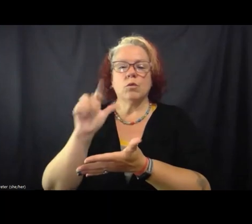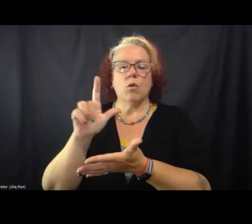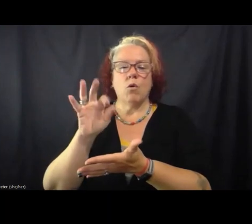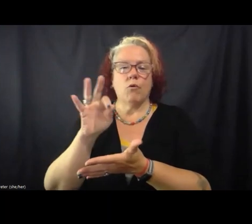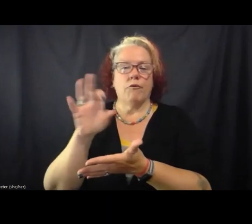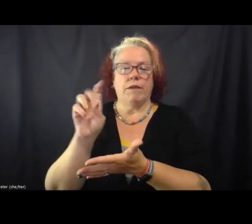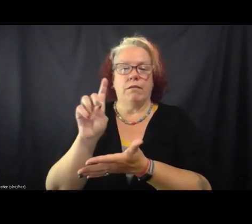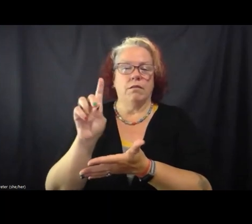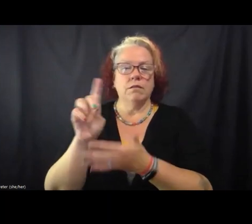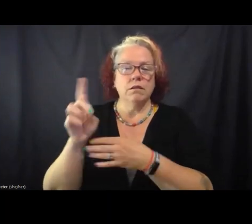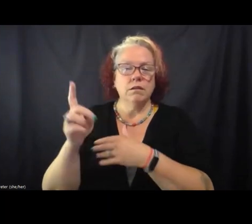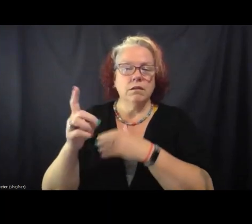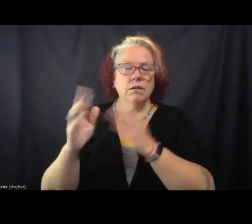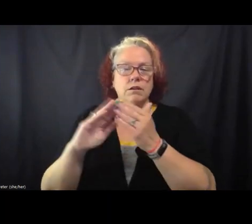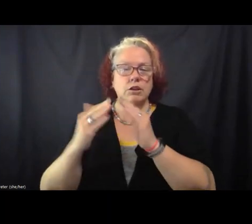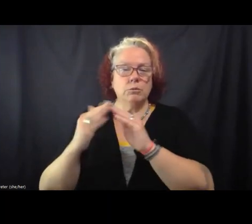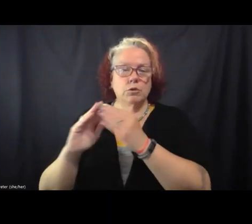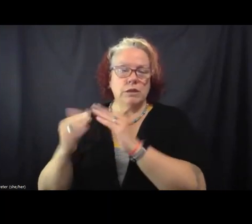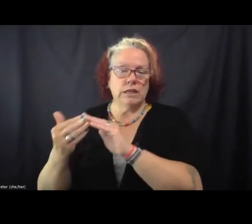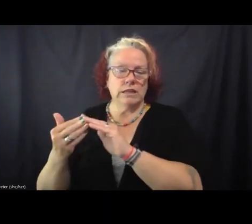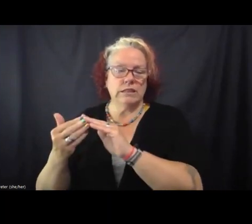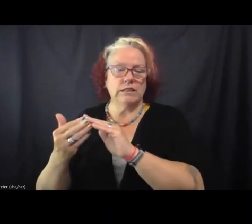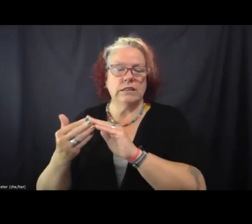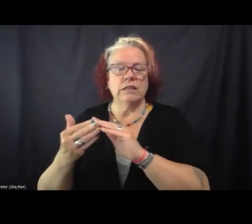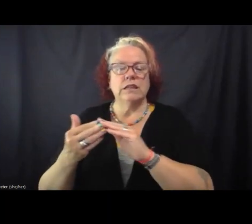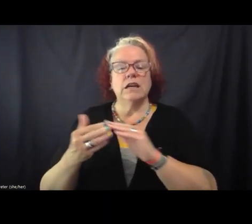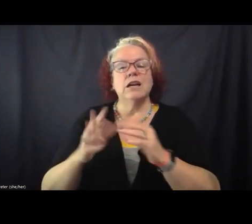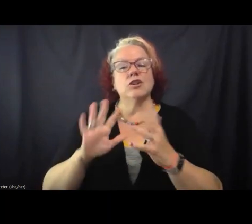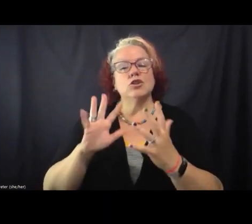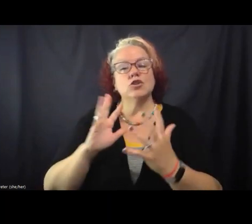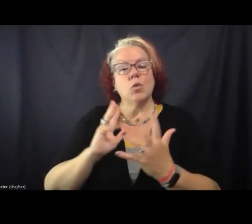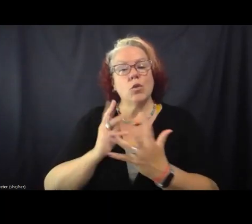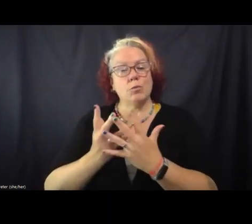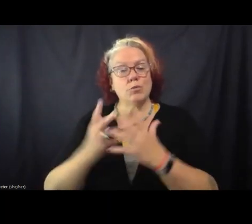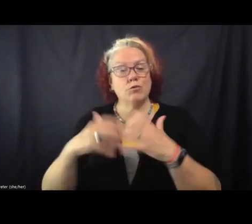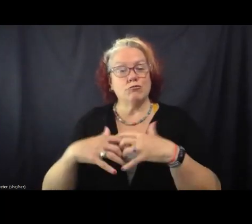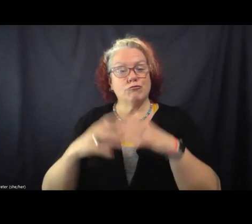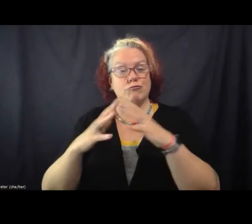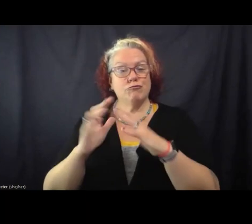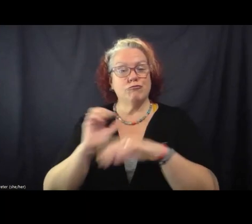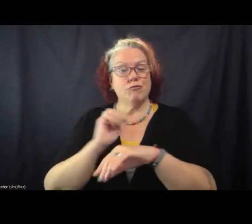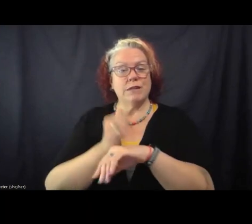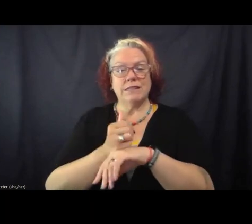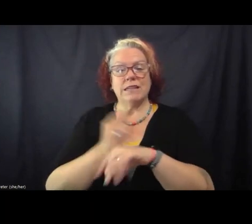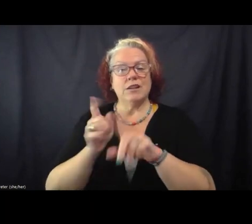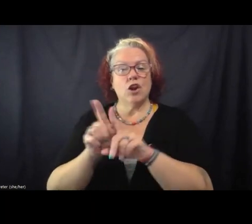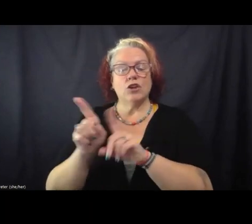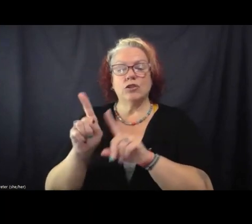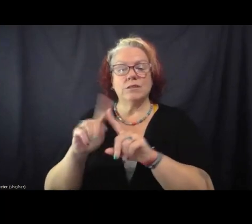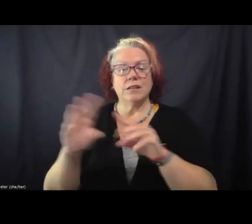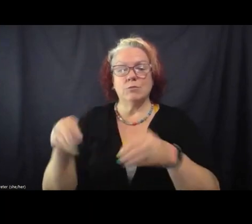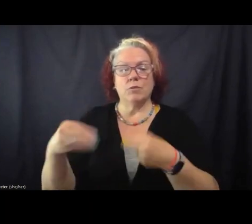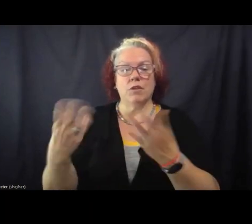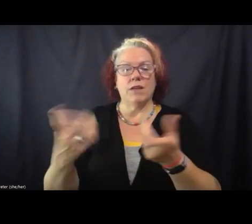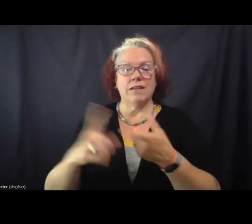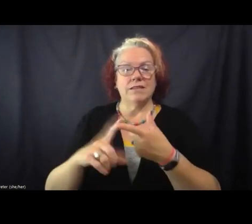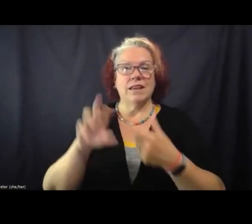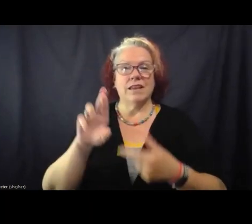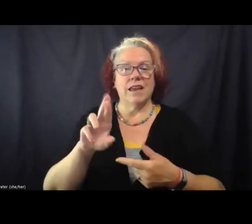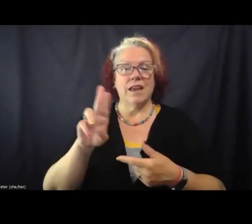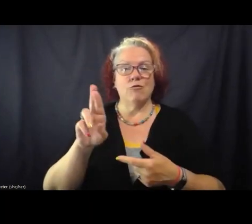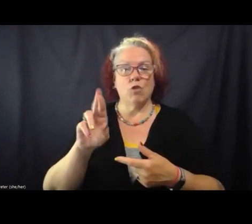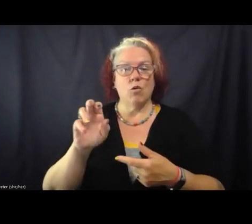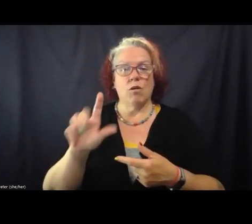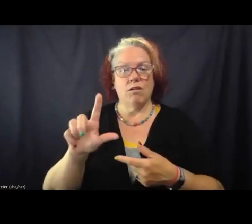And so the prisons have become not just like proposed as like a rural jobs program, but